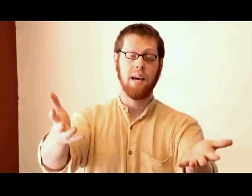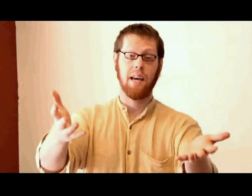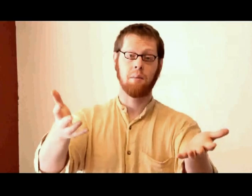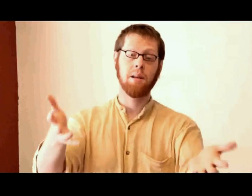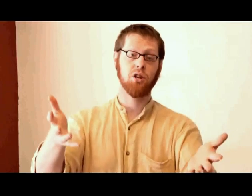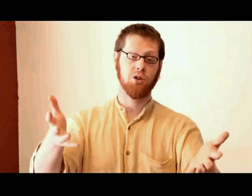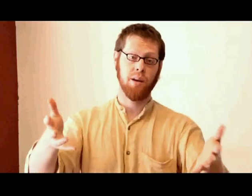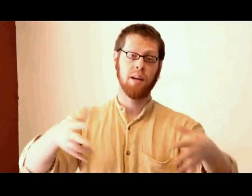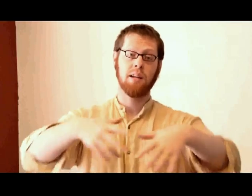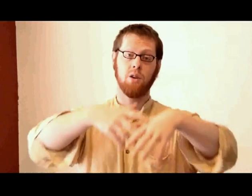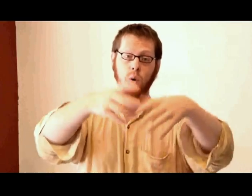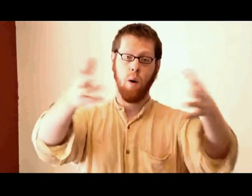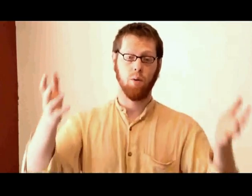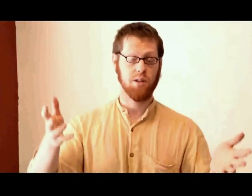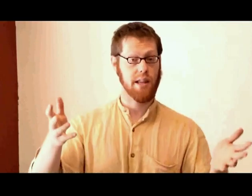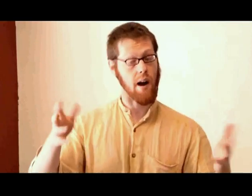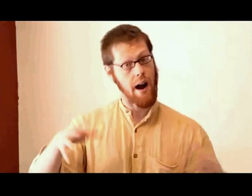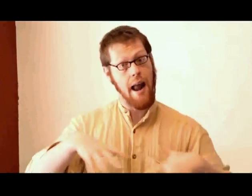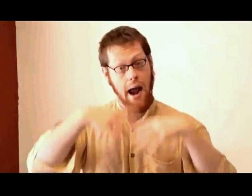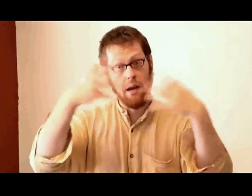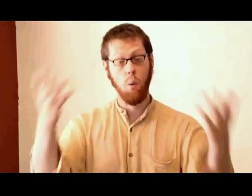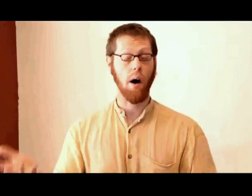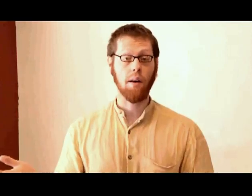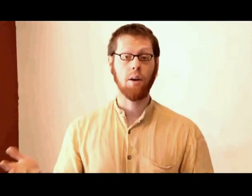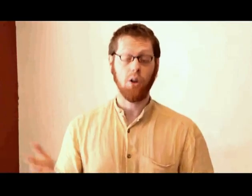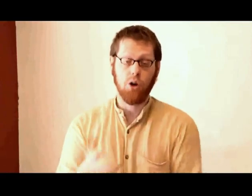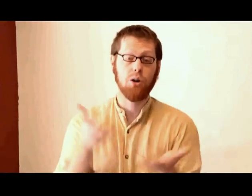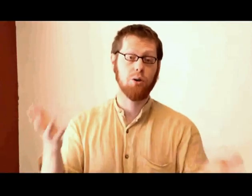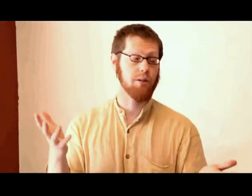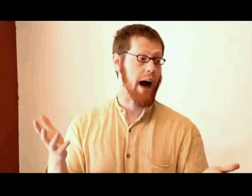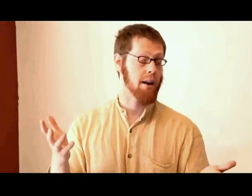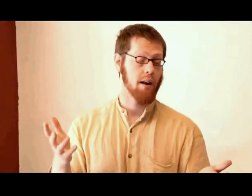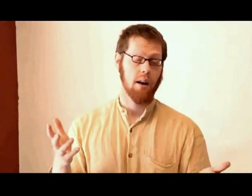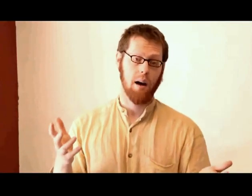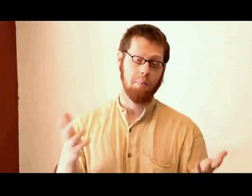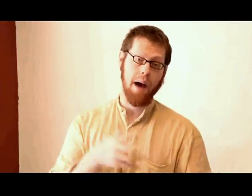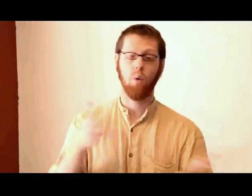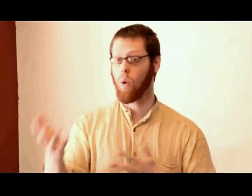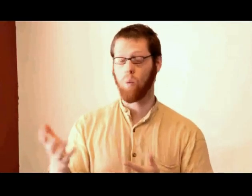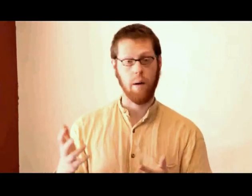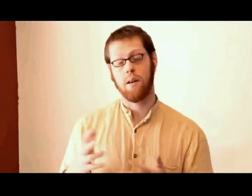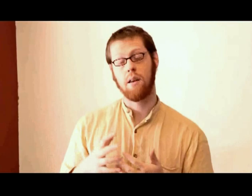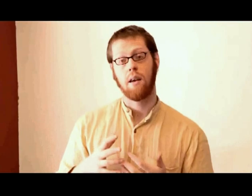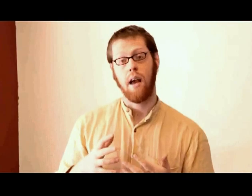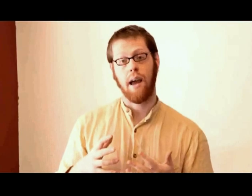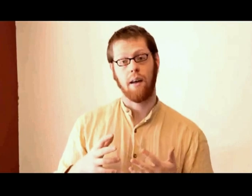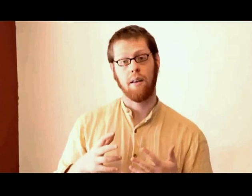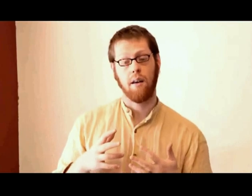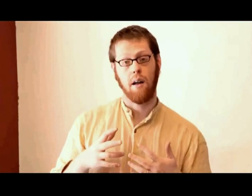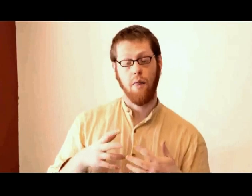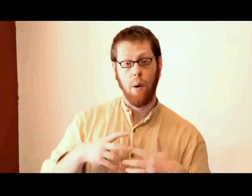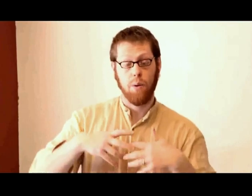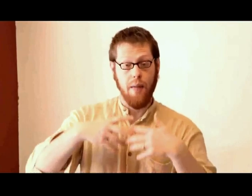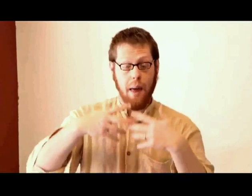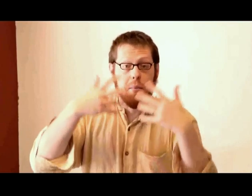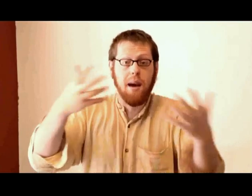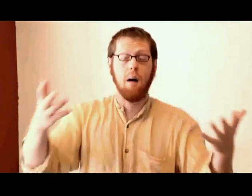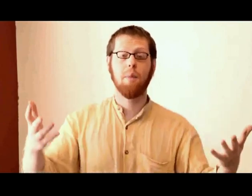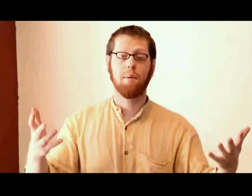in ministry to whoever was there. And anyone could do that, men or women, and they would then become the